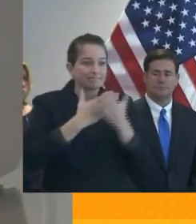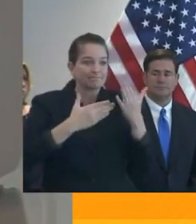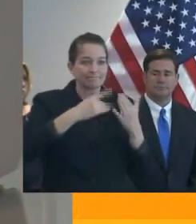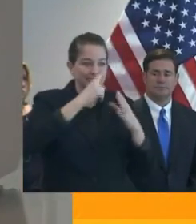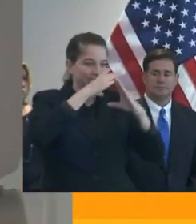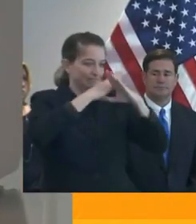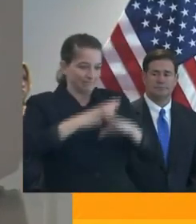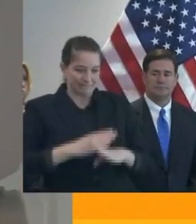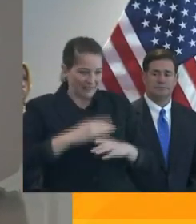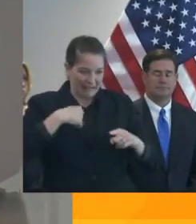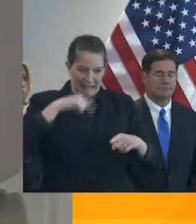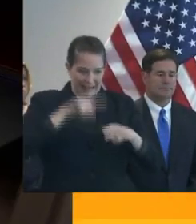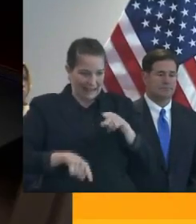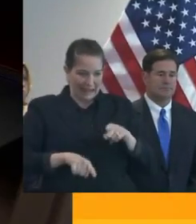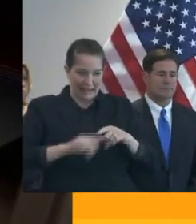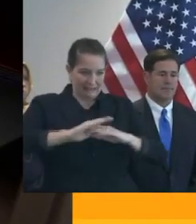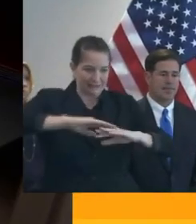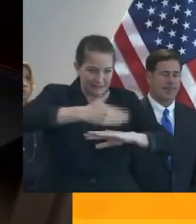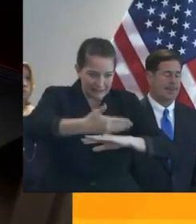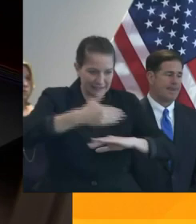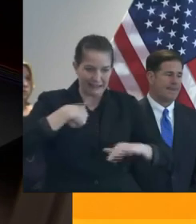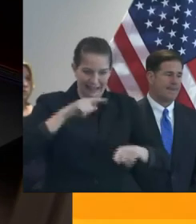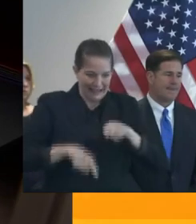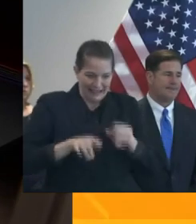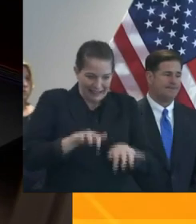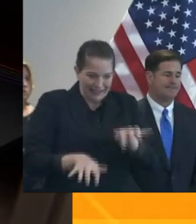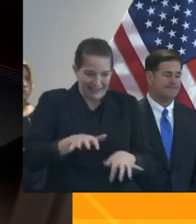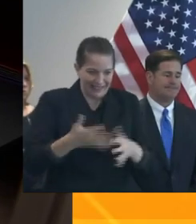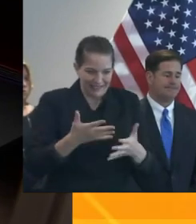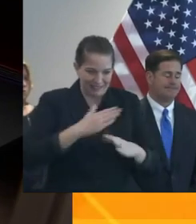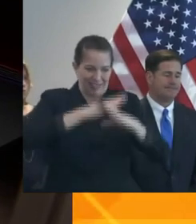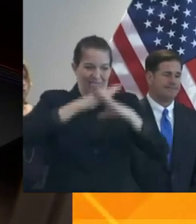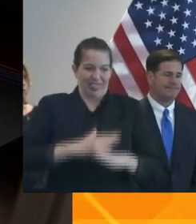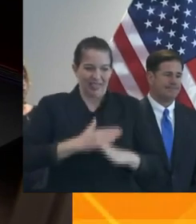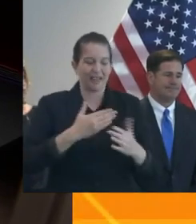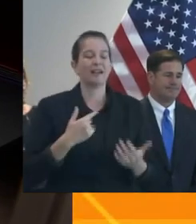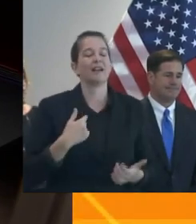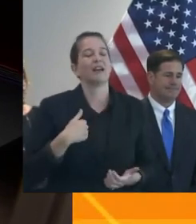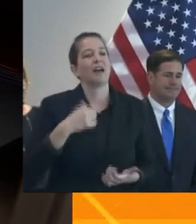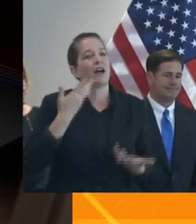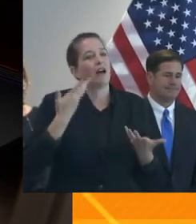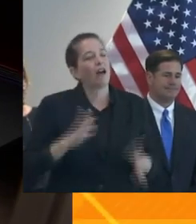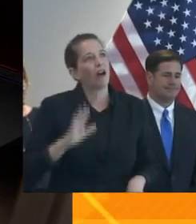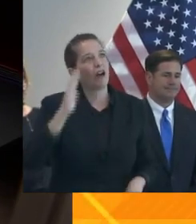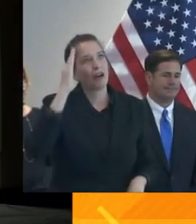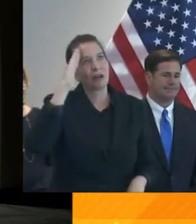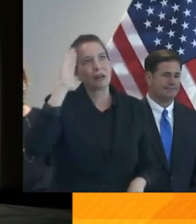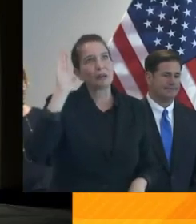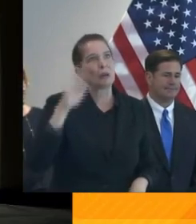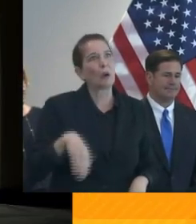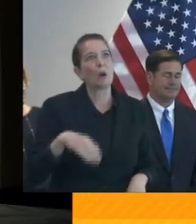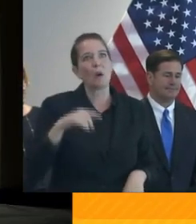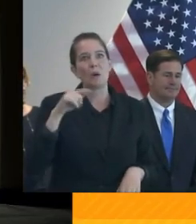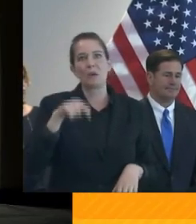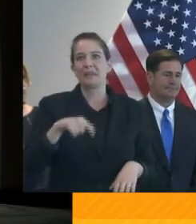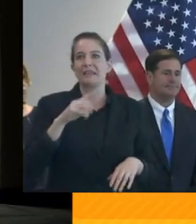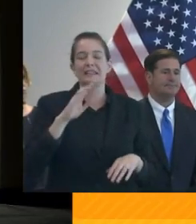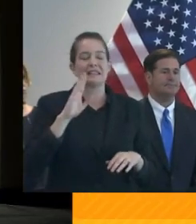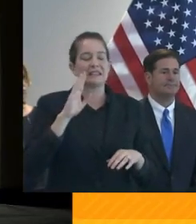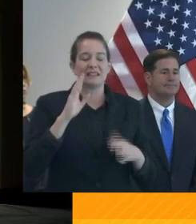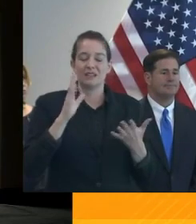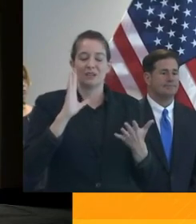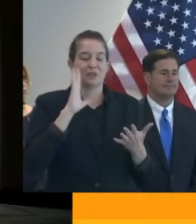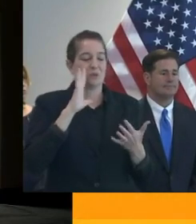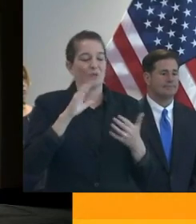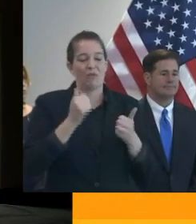access the learning online. So I already know this is going to cause a huge divide in the students who have the means and the